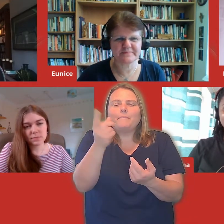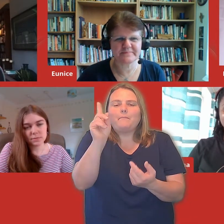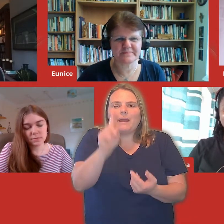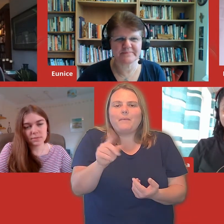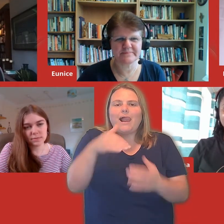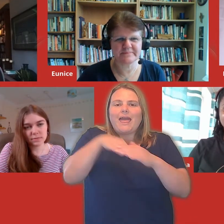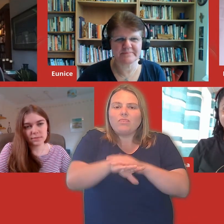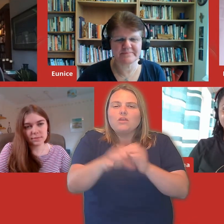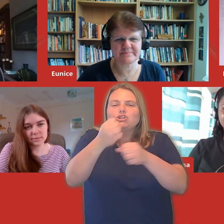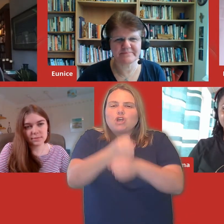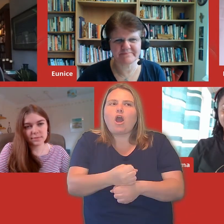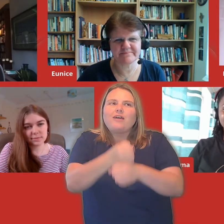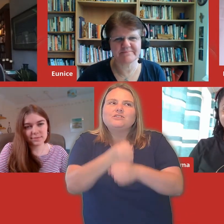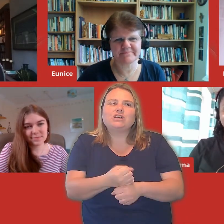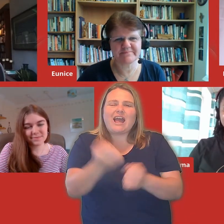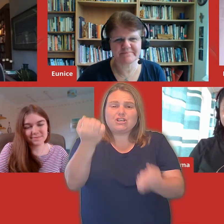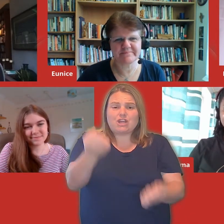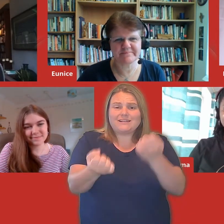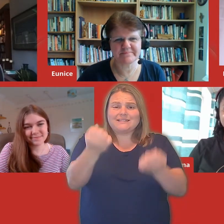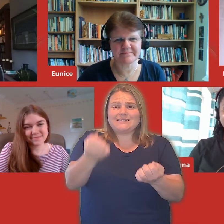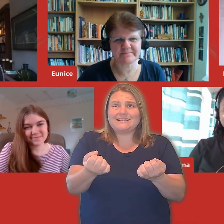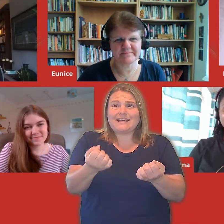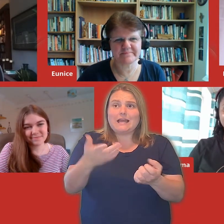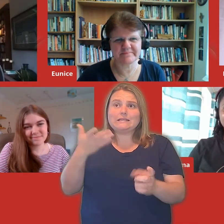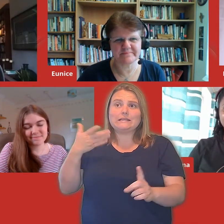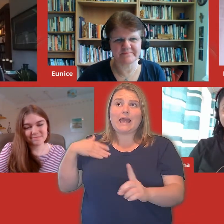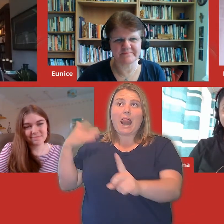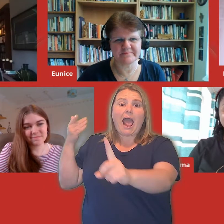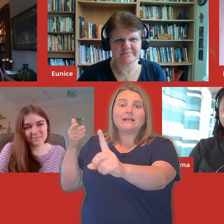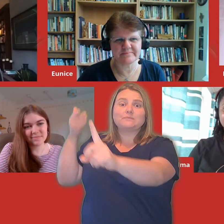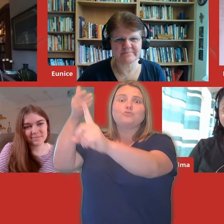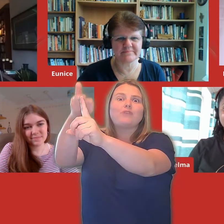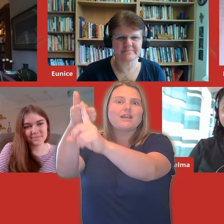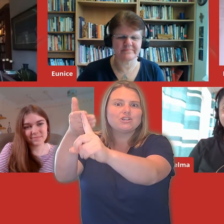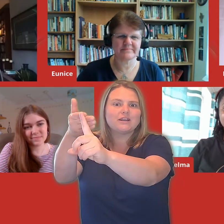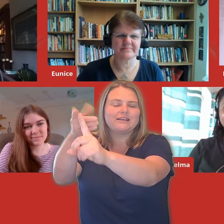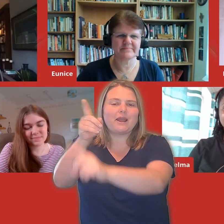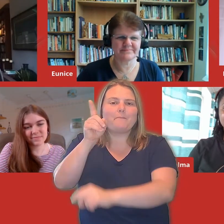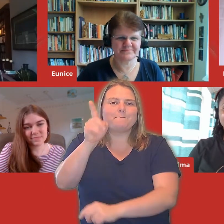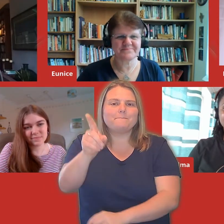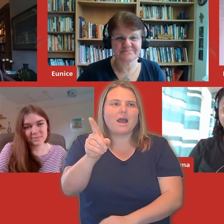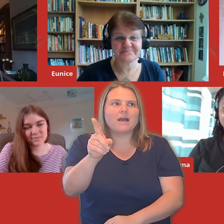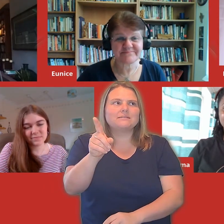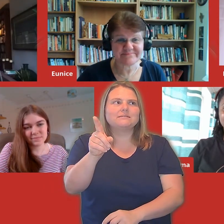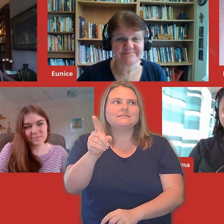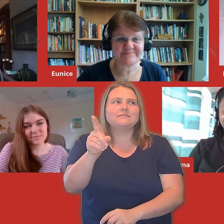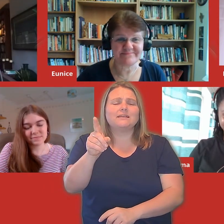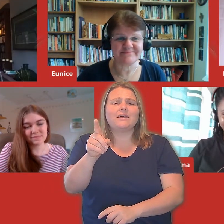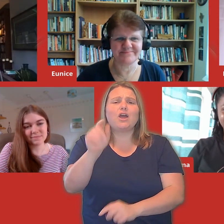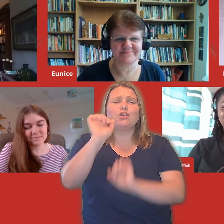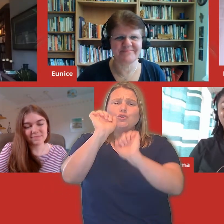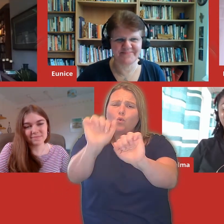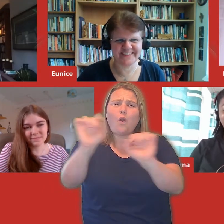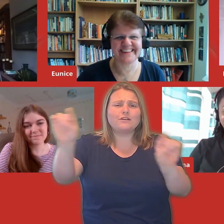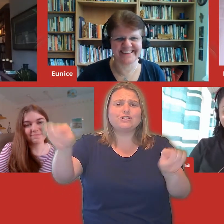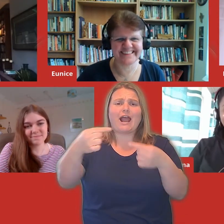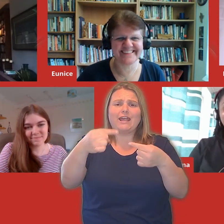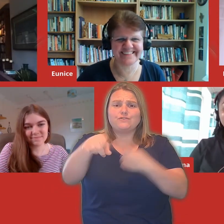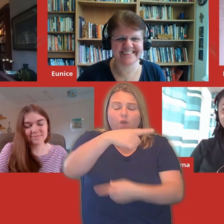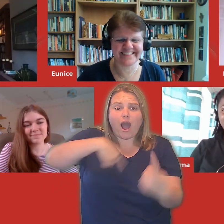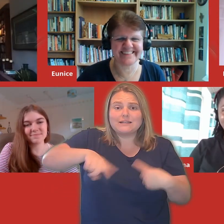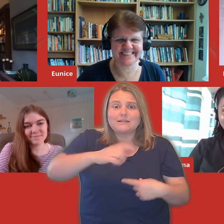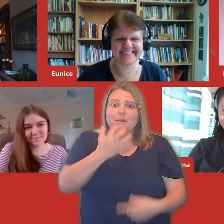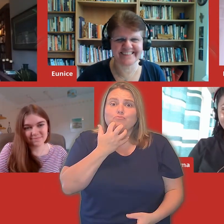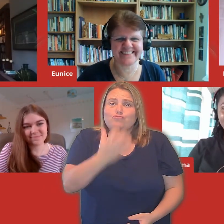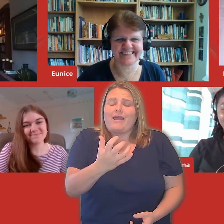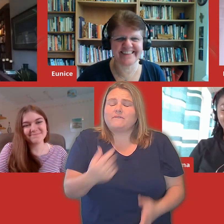but maybe not something they've lived into, taken a step into it. So I think your challenge for us to be brave, to be brave and take a step